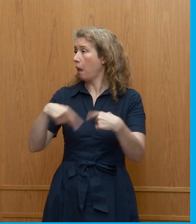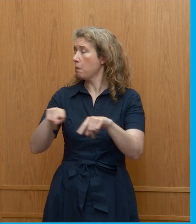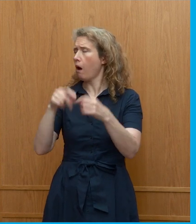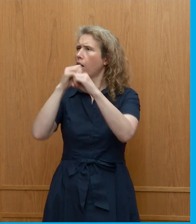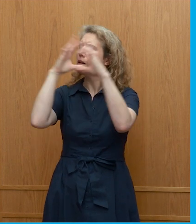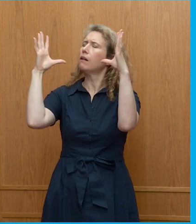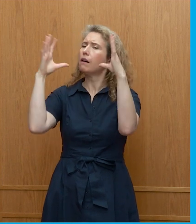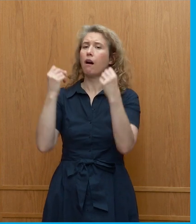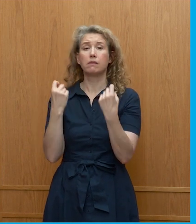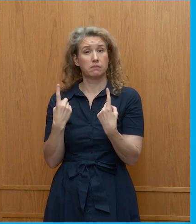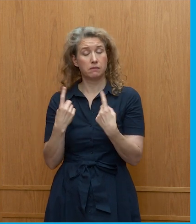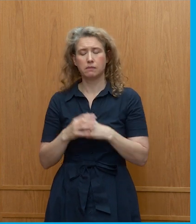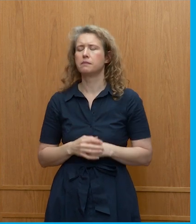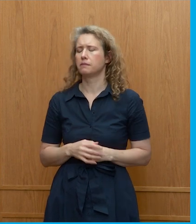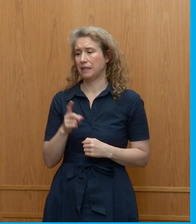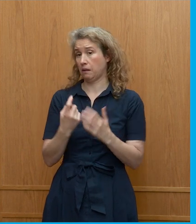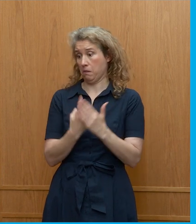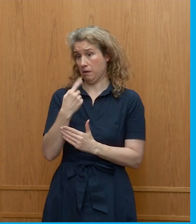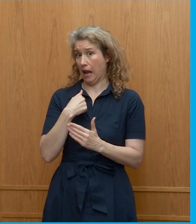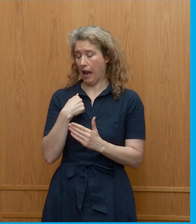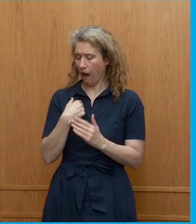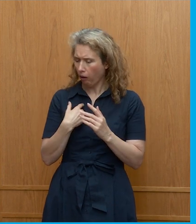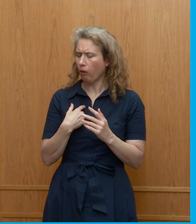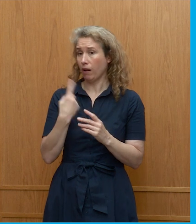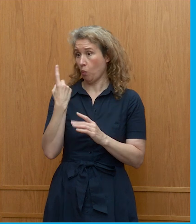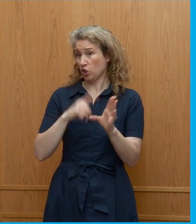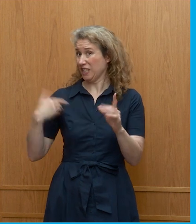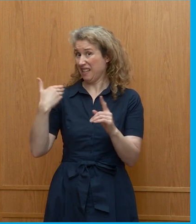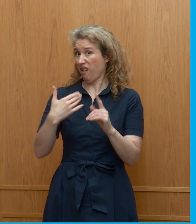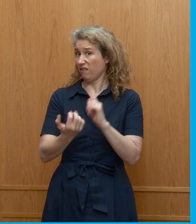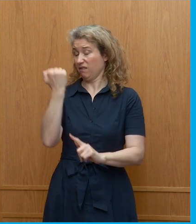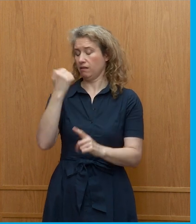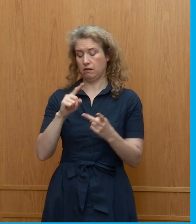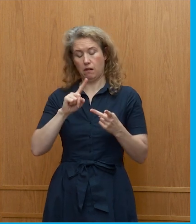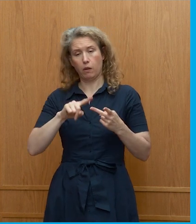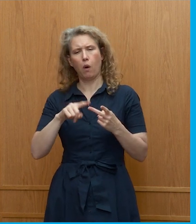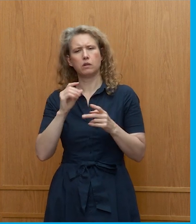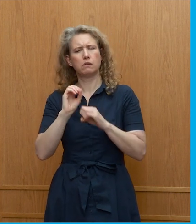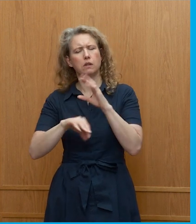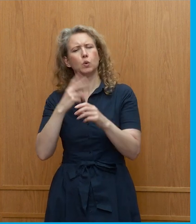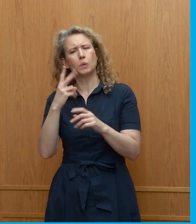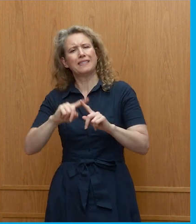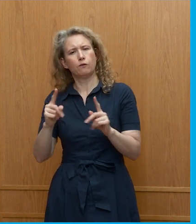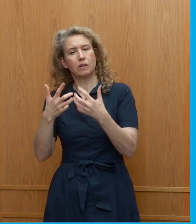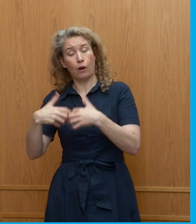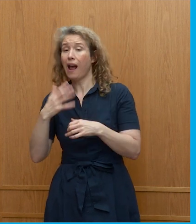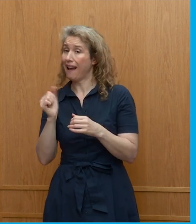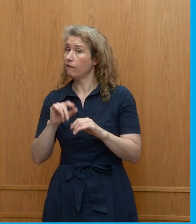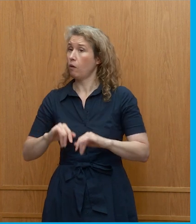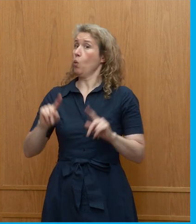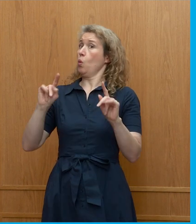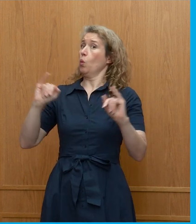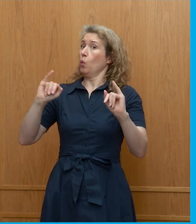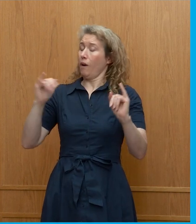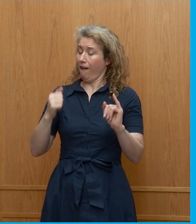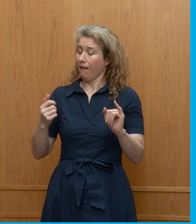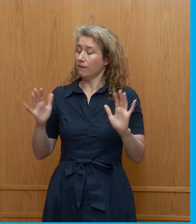and sort of is that I discovered that I had in the last year. And the other is about two technologies that are probably controversial, but we should just